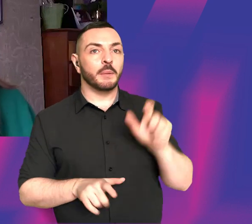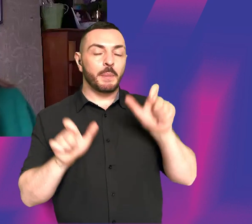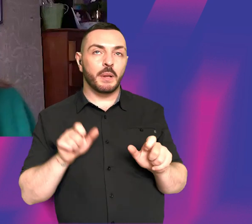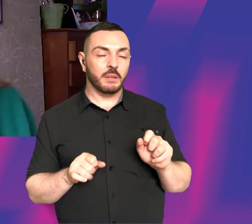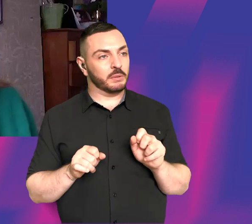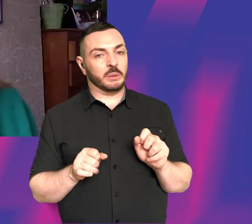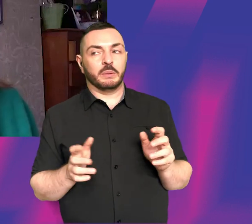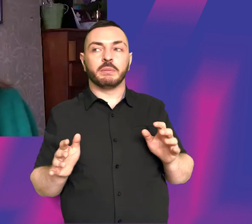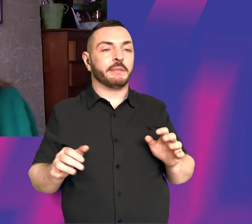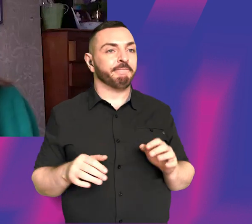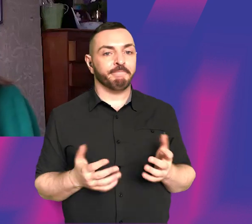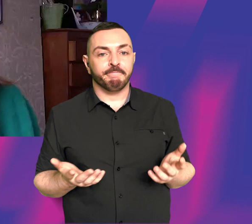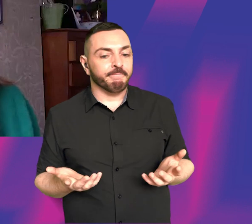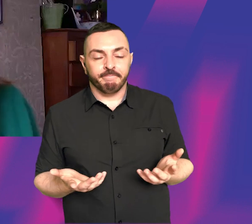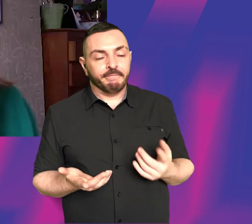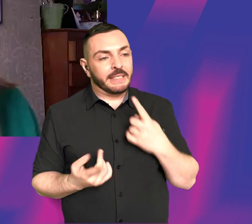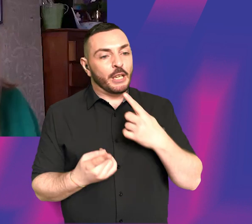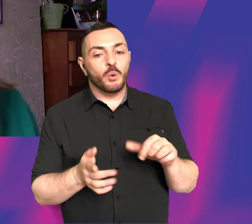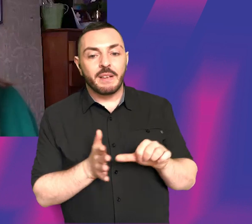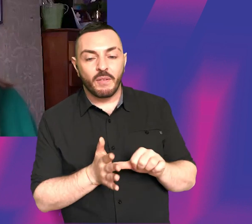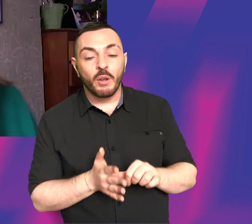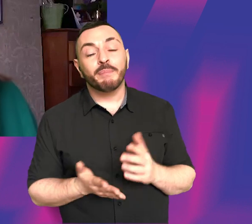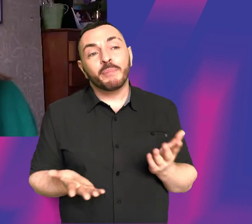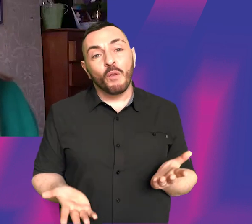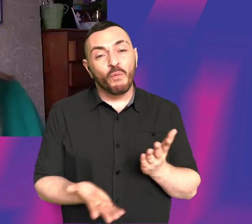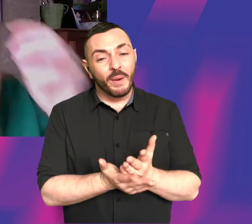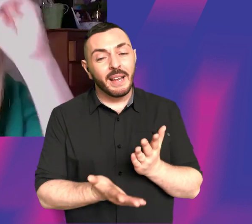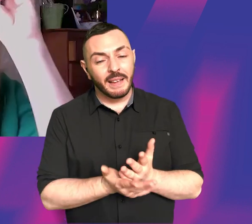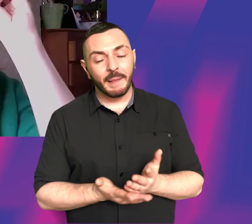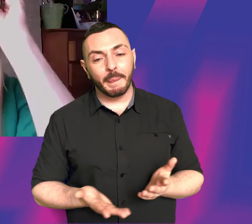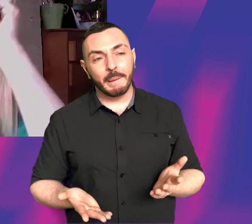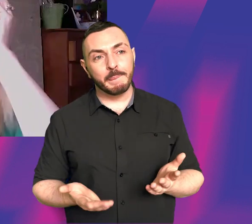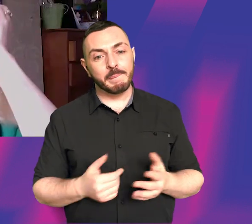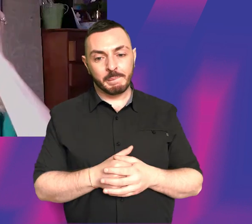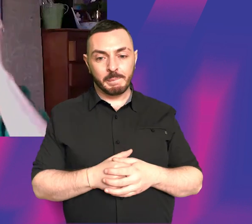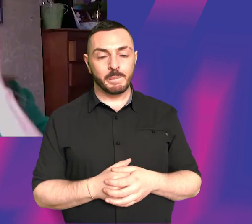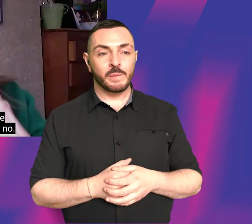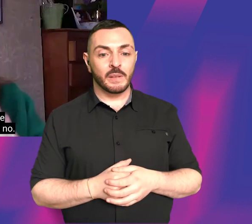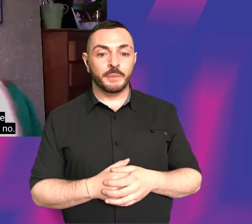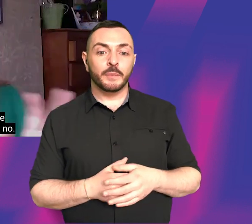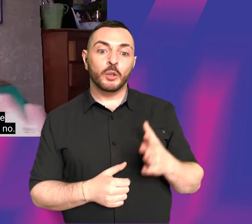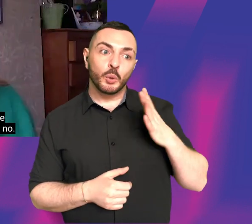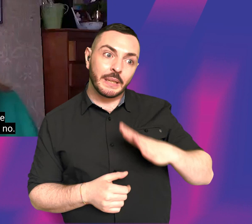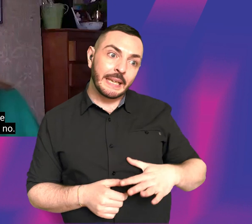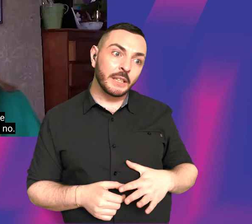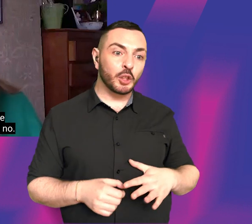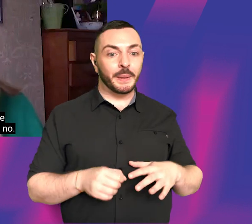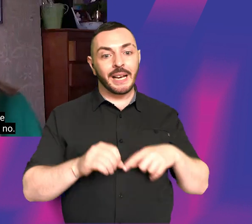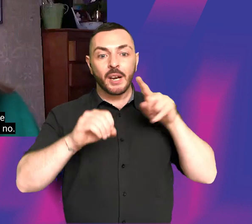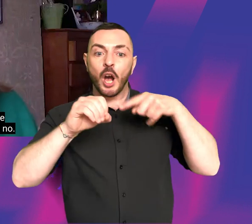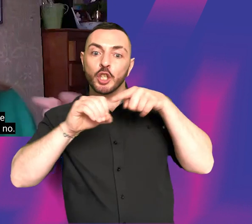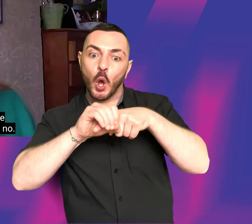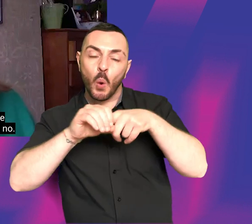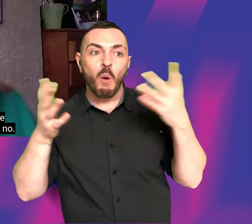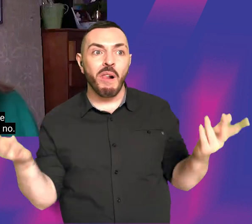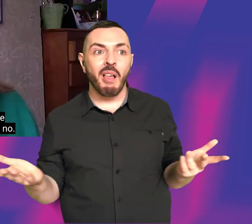And they're going to say you're being difficult. I mean, the trick is not to kind of take this, you know, too far, like, you don't want to be an asshole, you know,